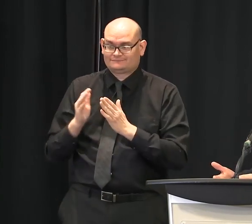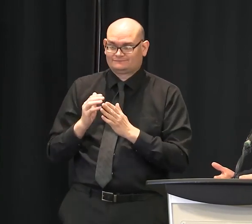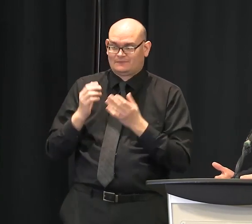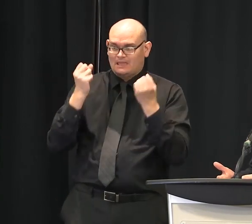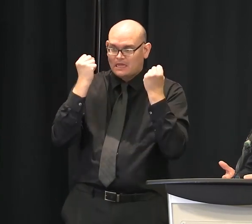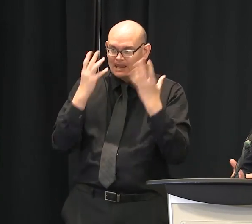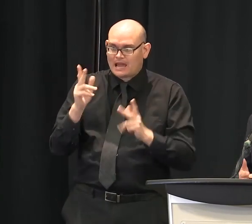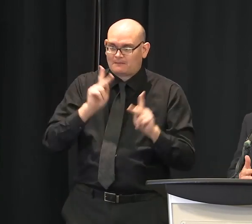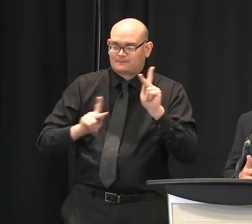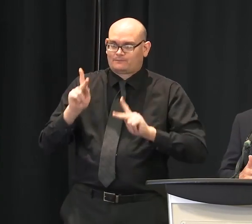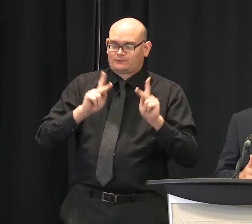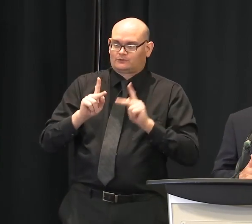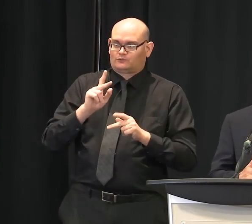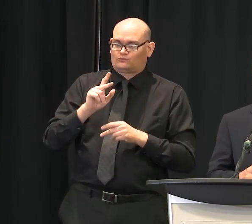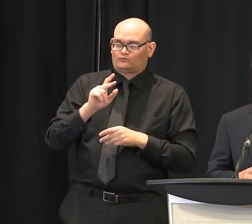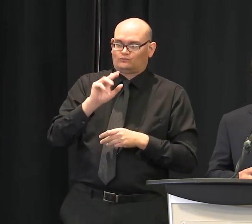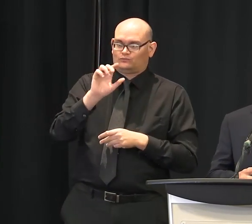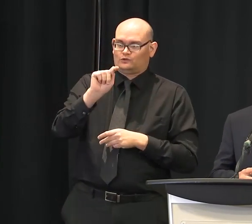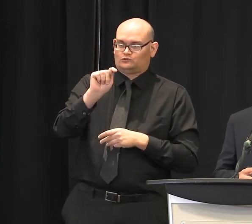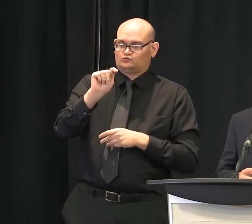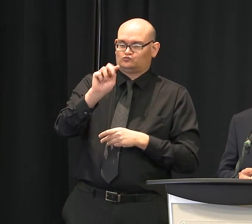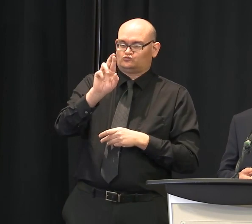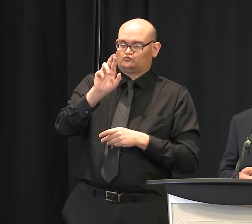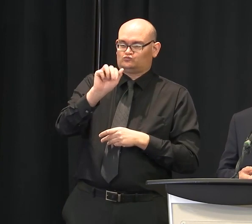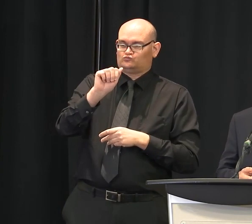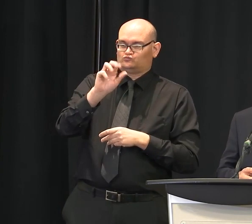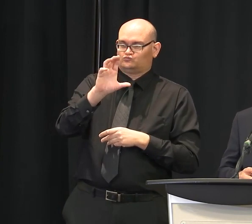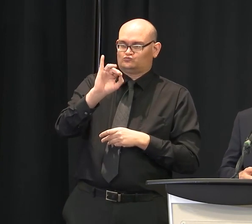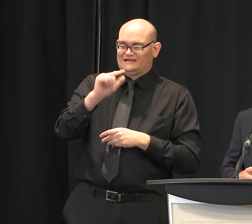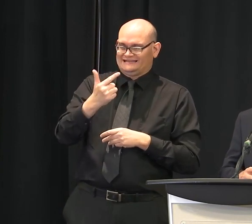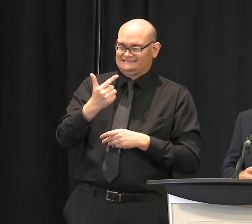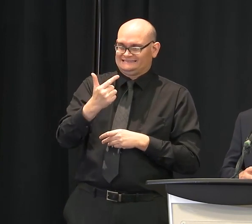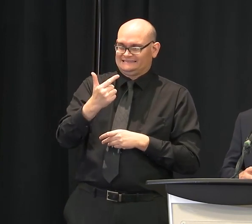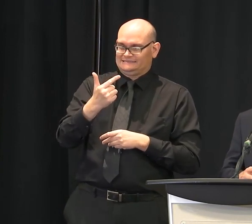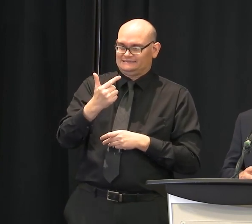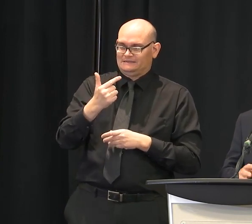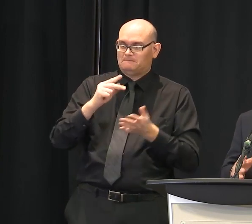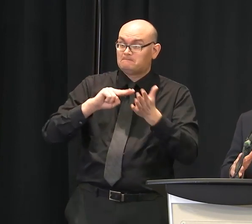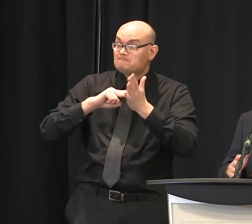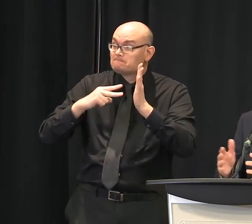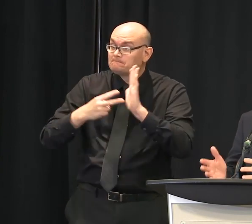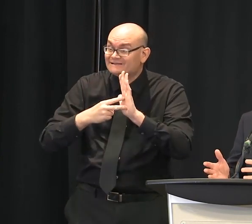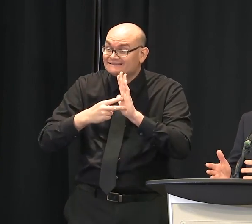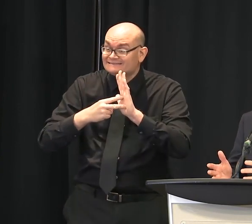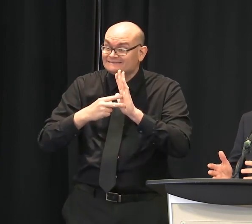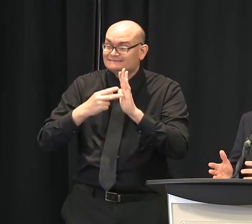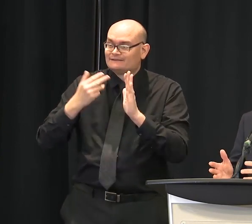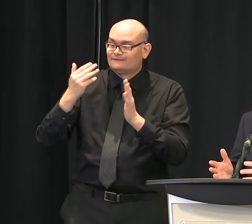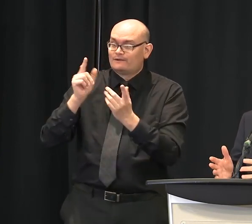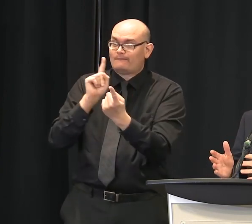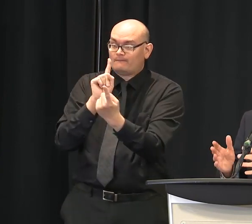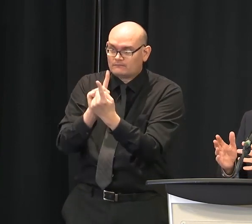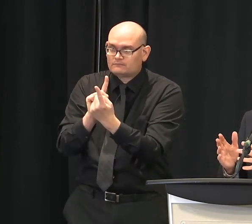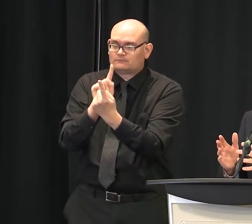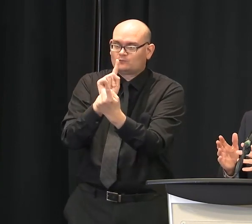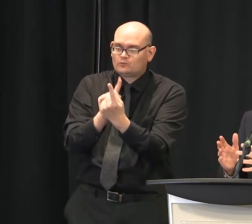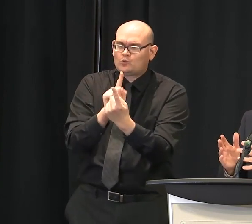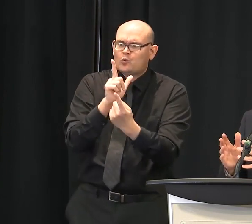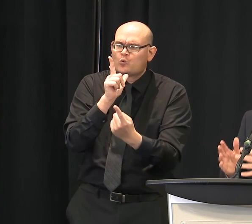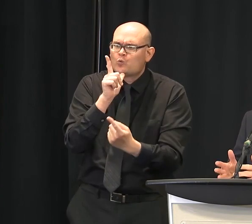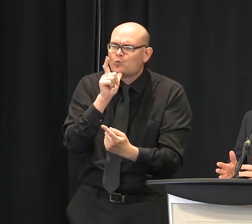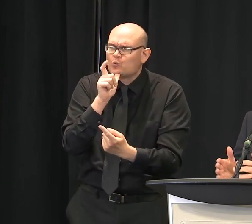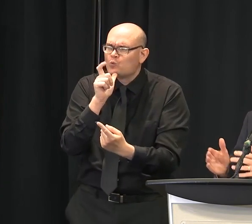tracing. And that's important on many levels, but one particular side part of this whole thing about